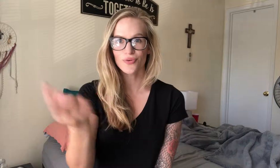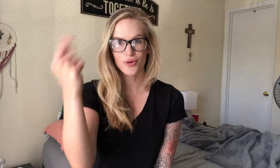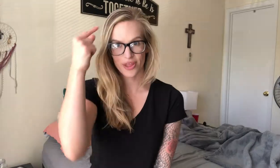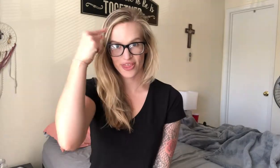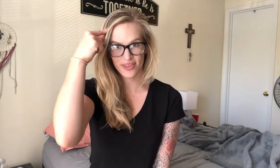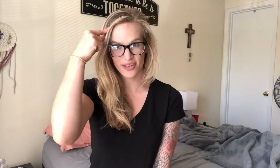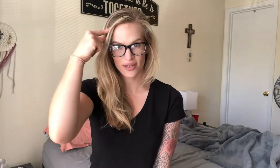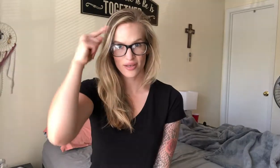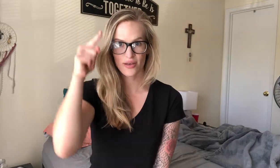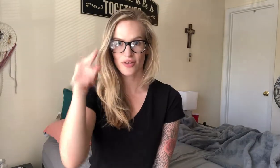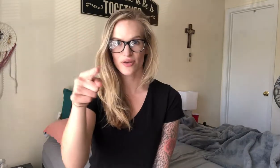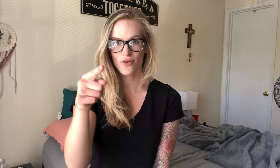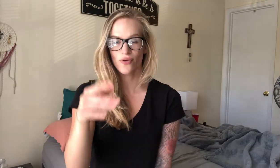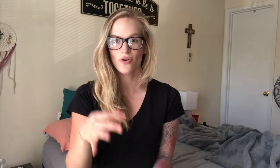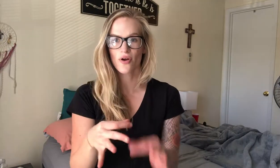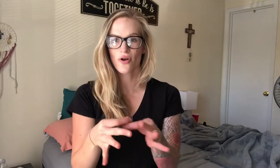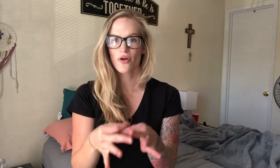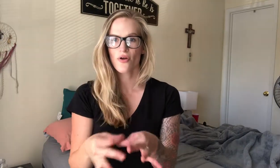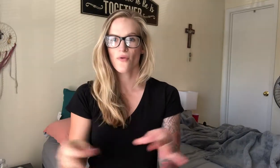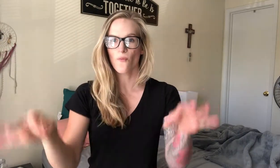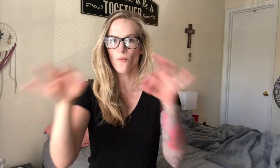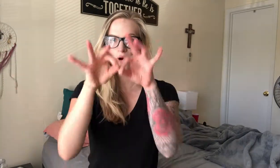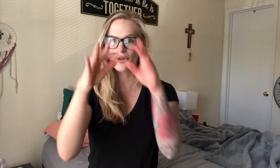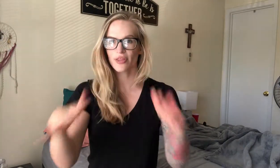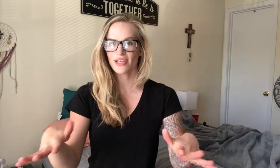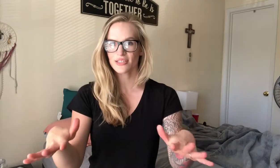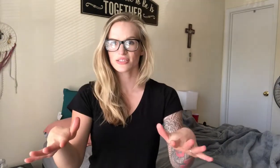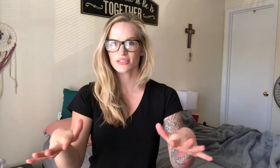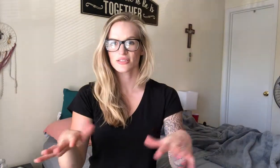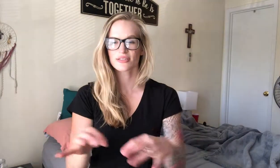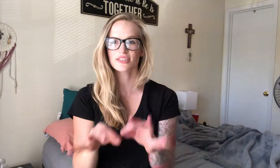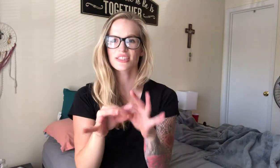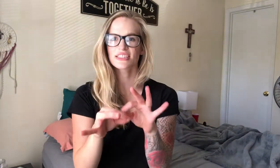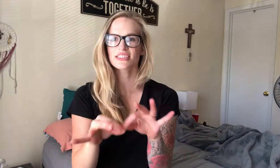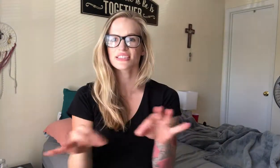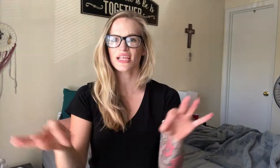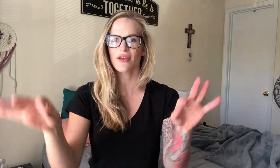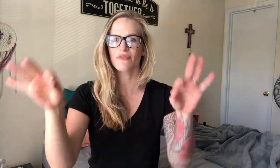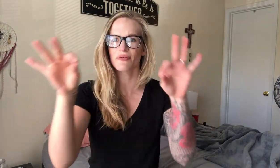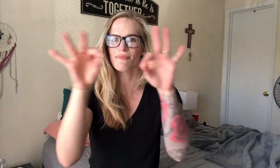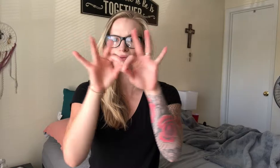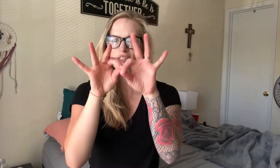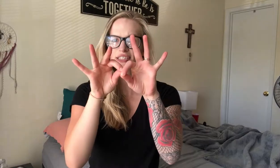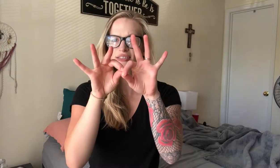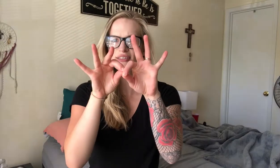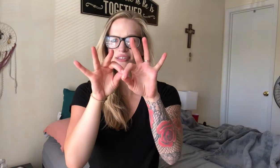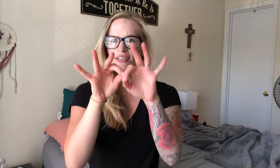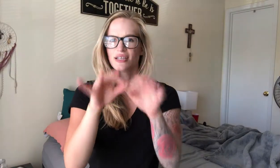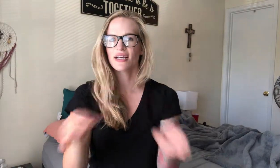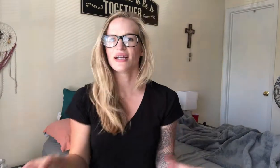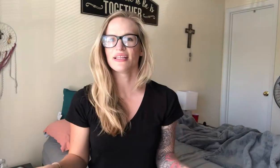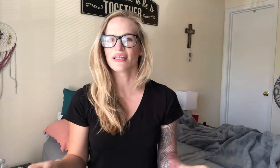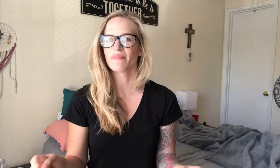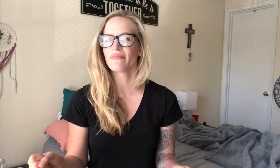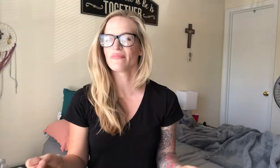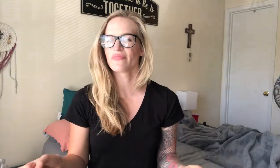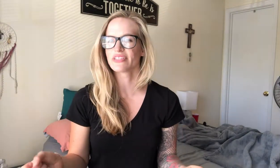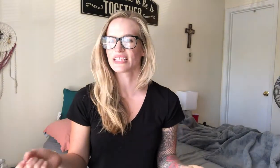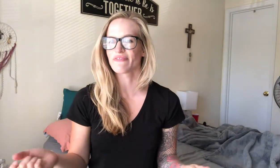think you're worthless. So this is the sign for important. And then the sign